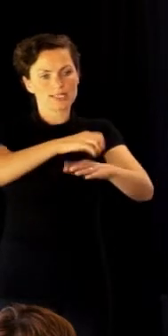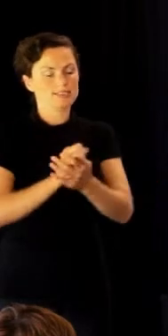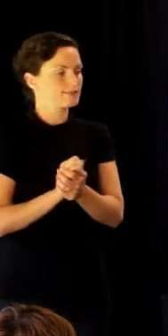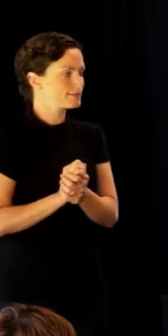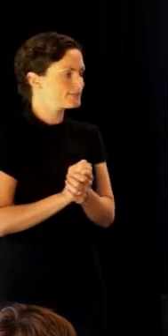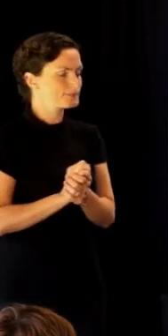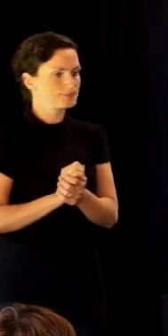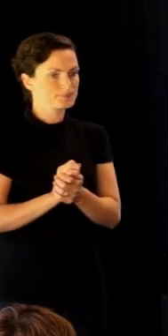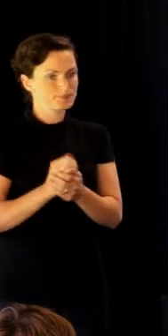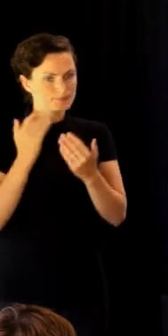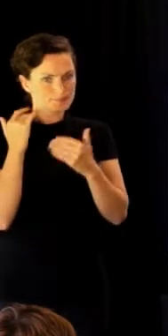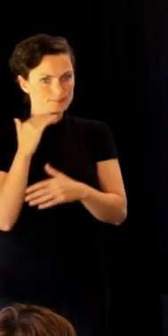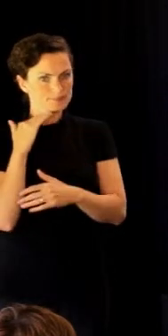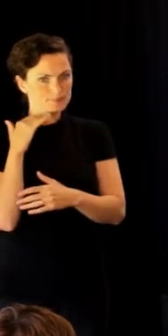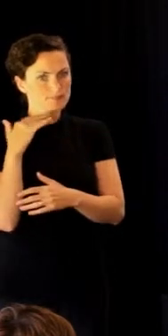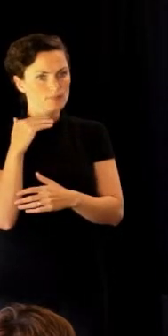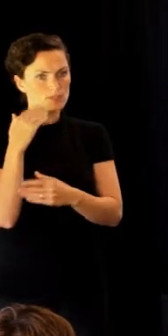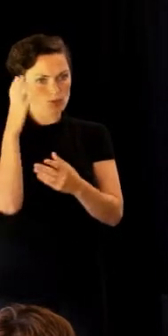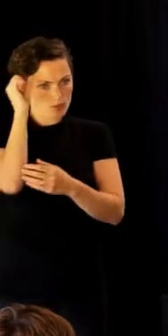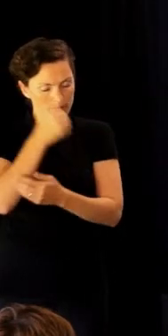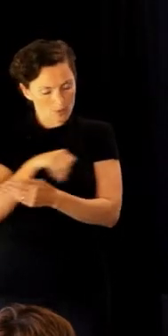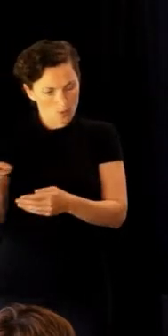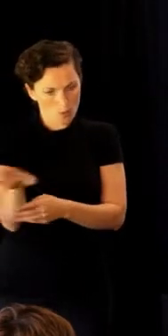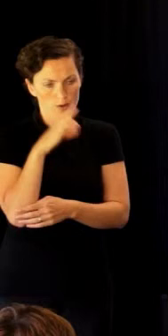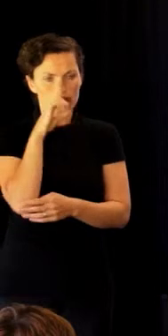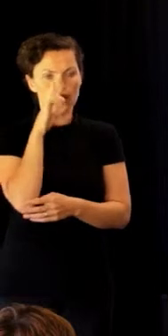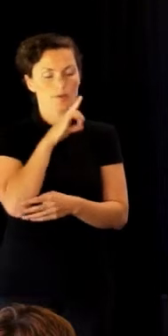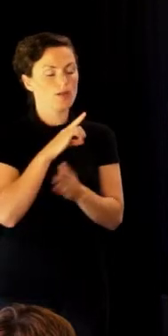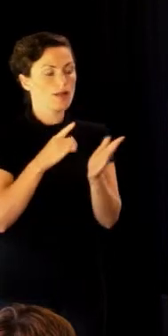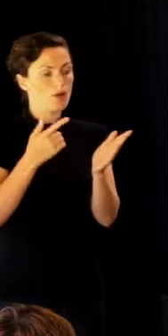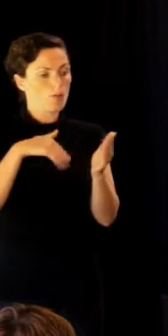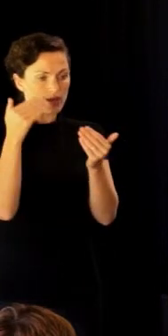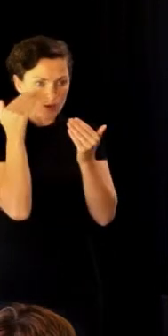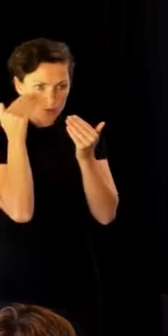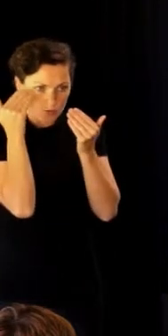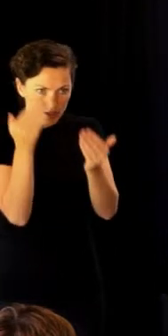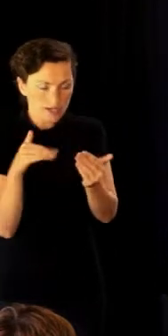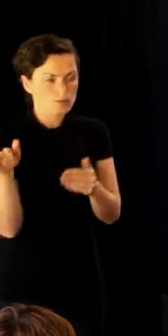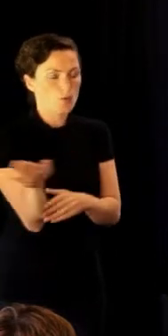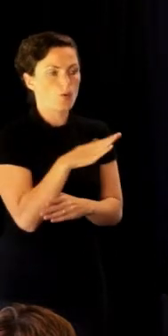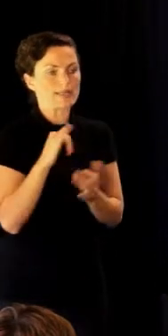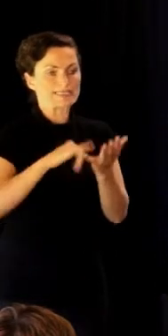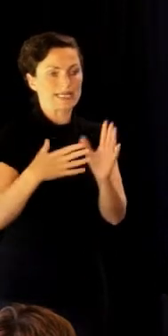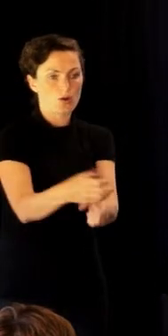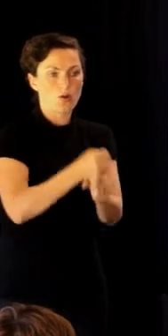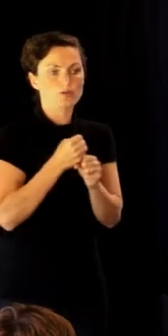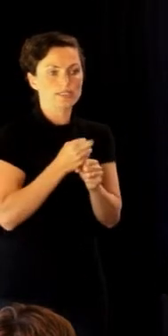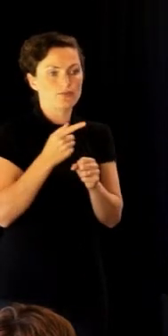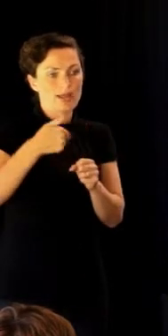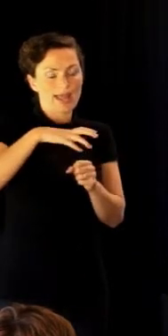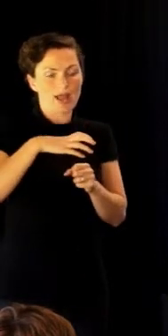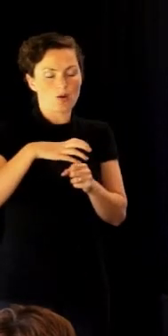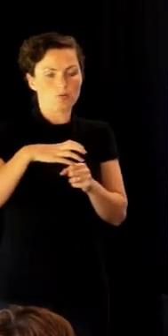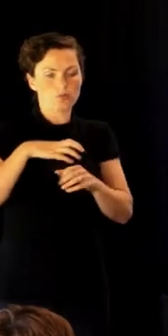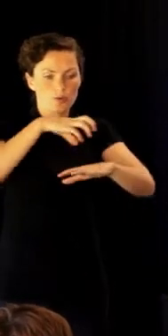Moimai, moimai rākoutou. Puri tōtō also gives recognition to all the stakeholders of this cause, because